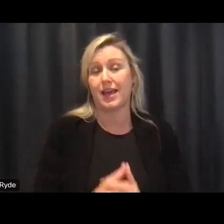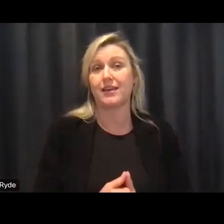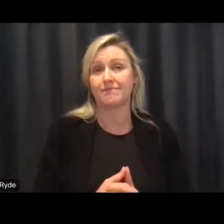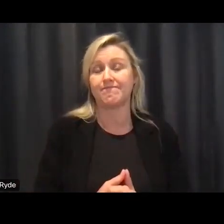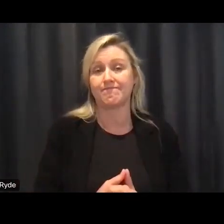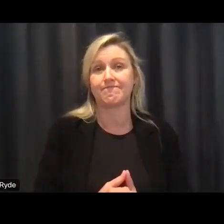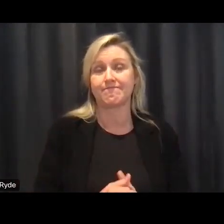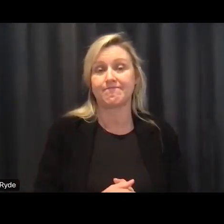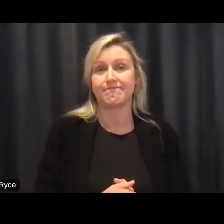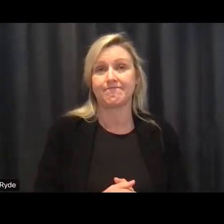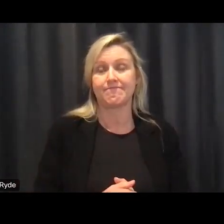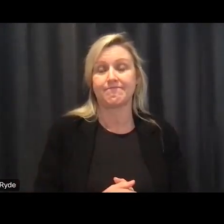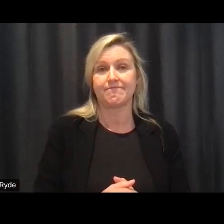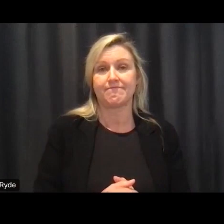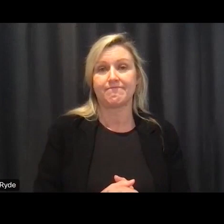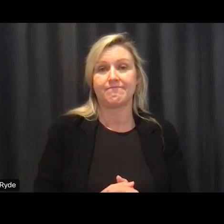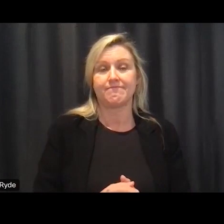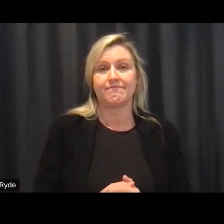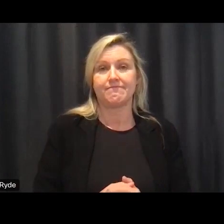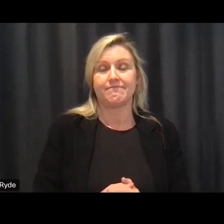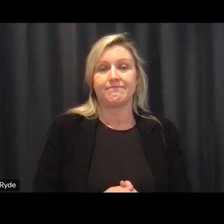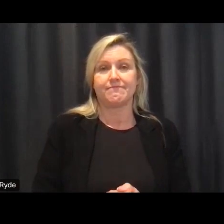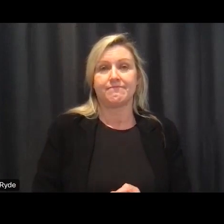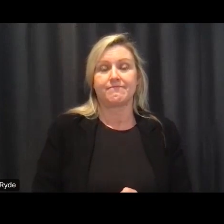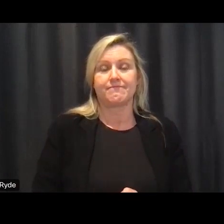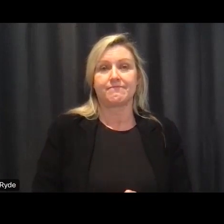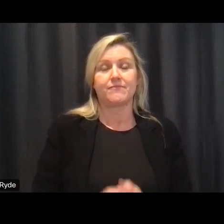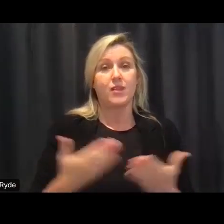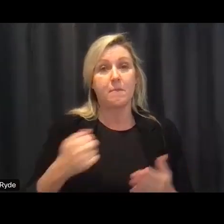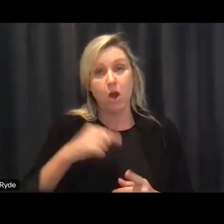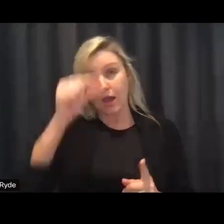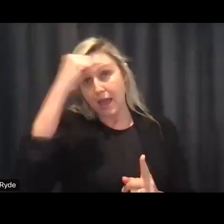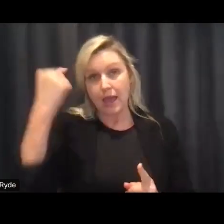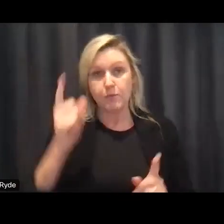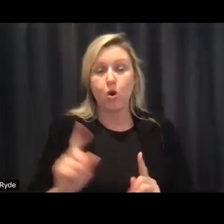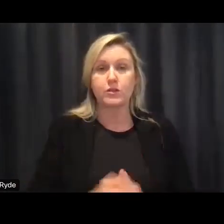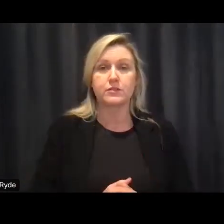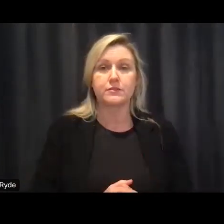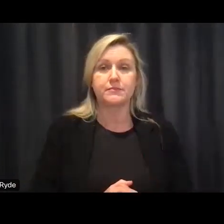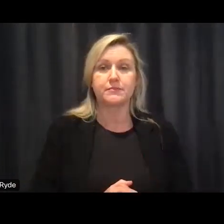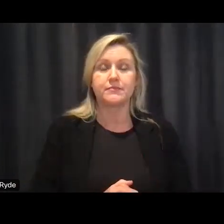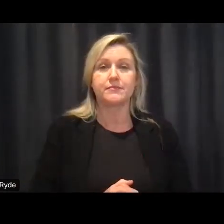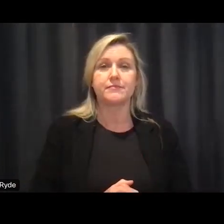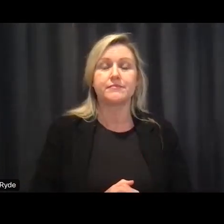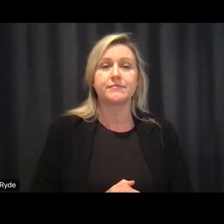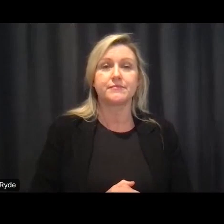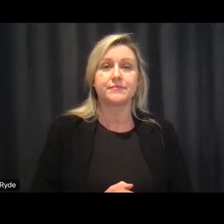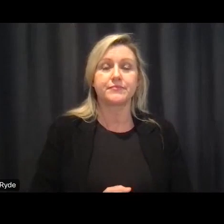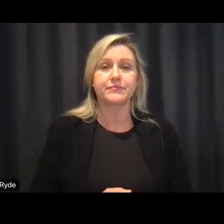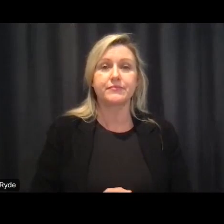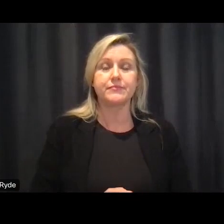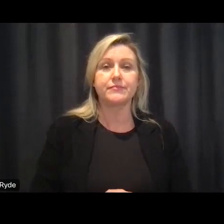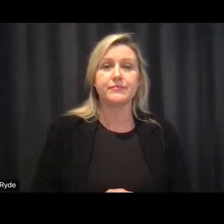what am i trying to do here um well i think it's like the every australian counts campaign says um